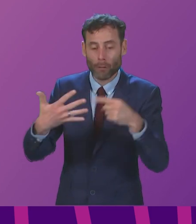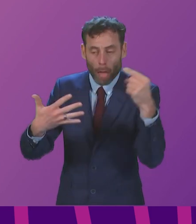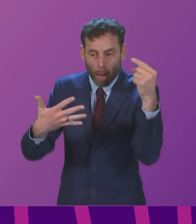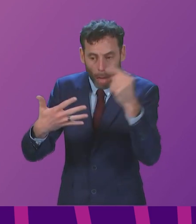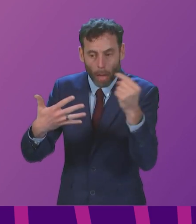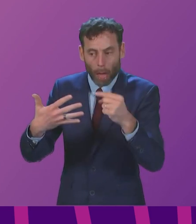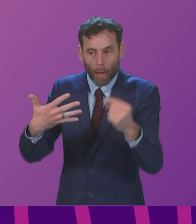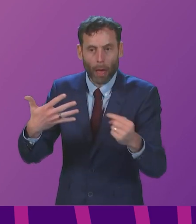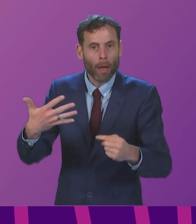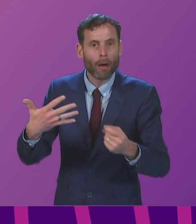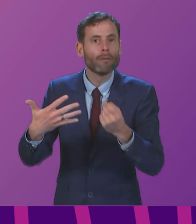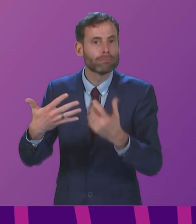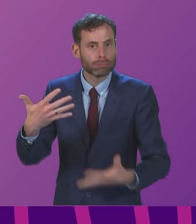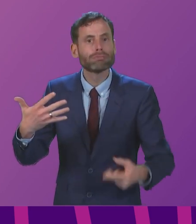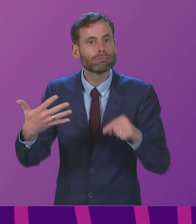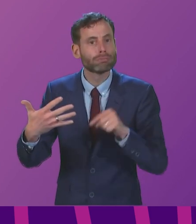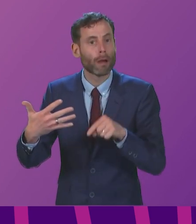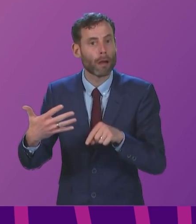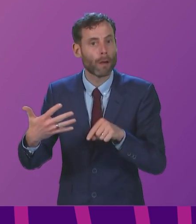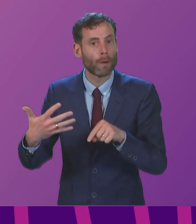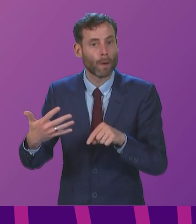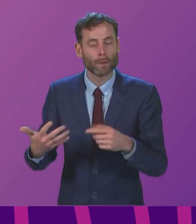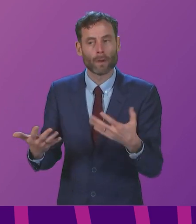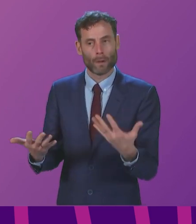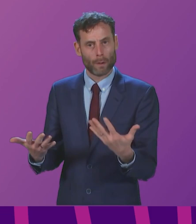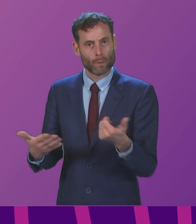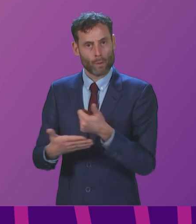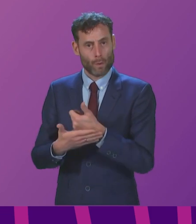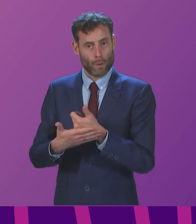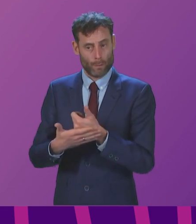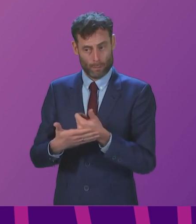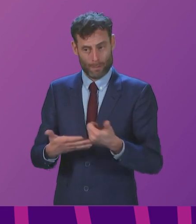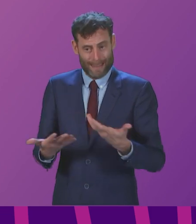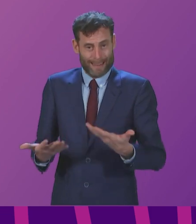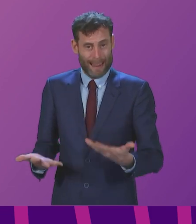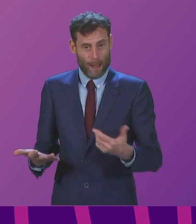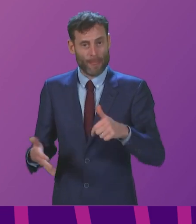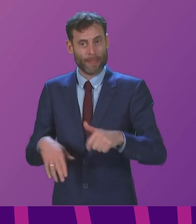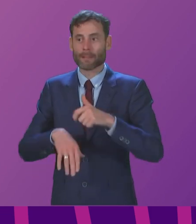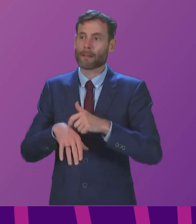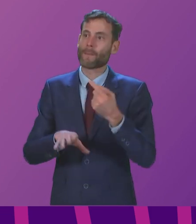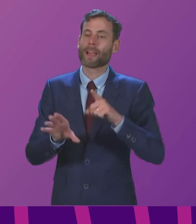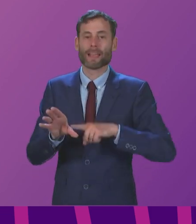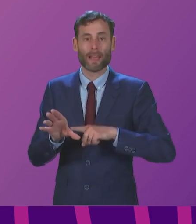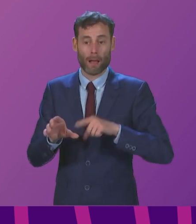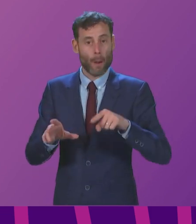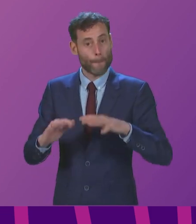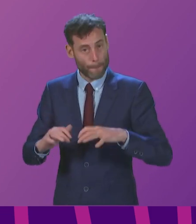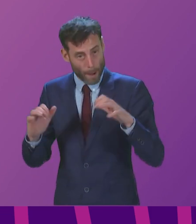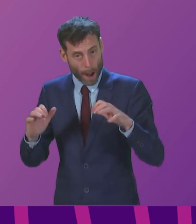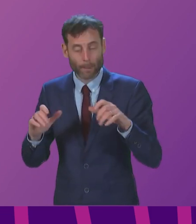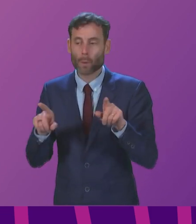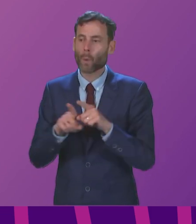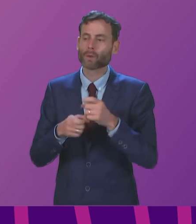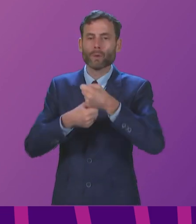on. In this time of year, this parliament and we, the church, are called